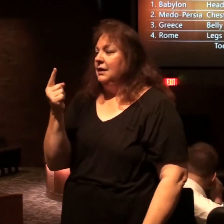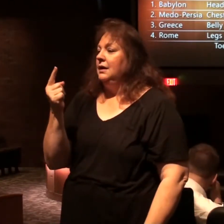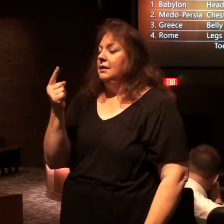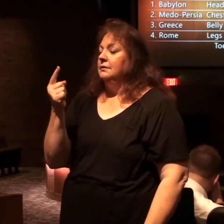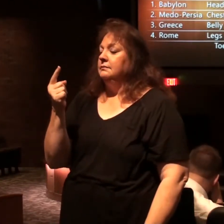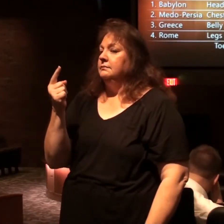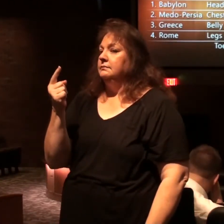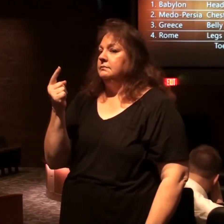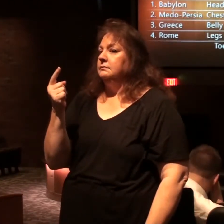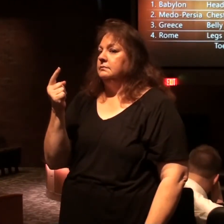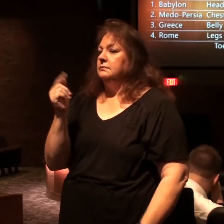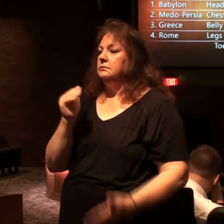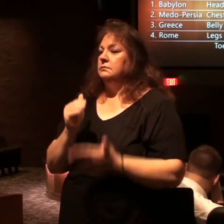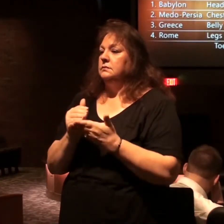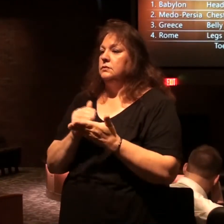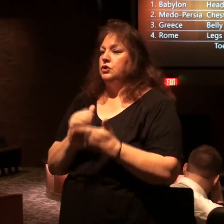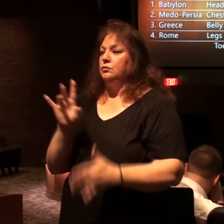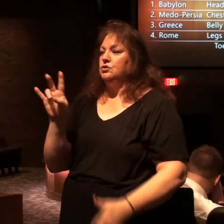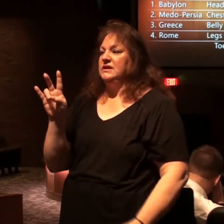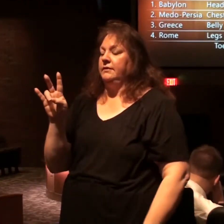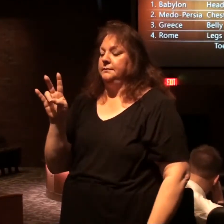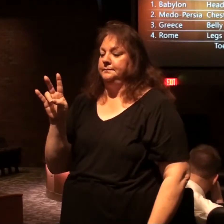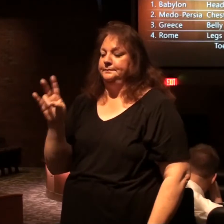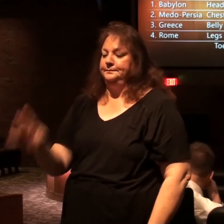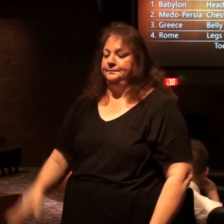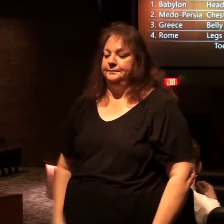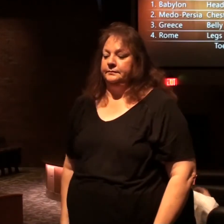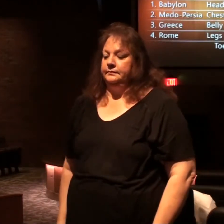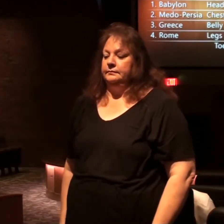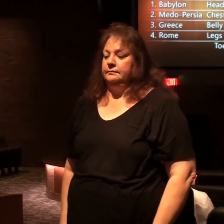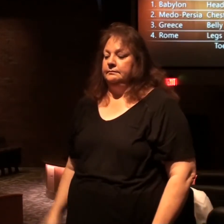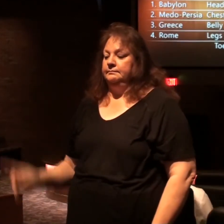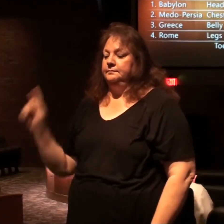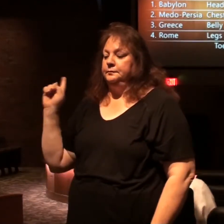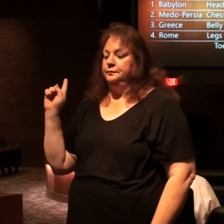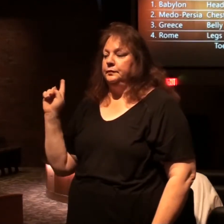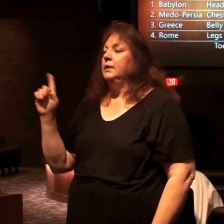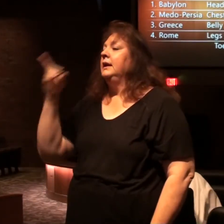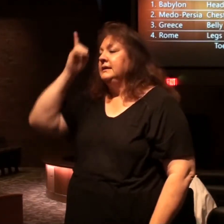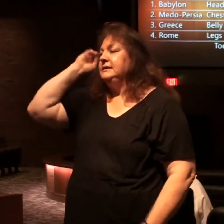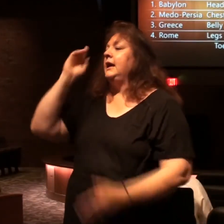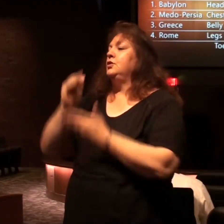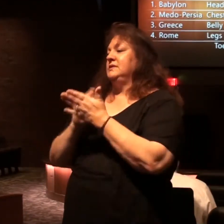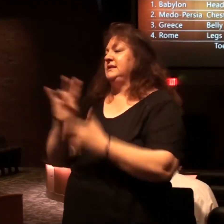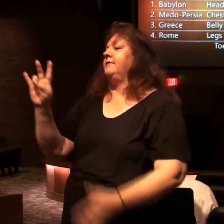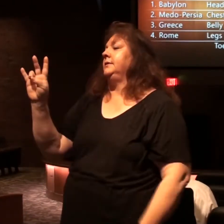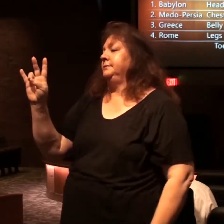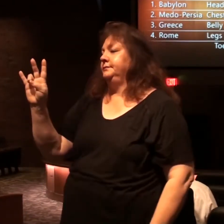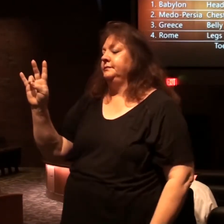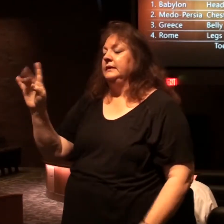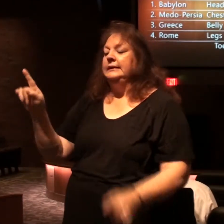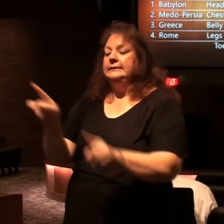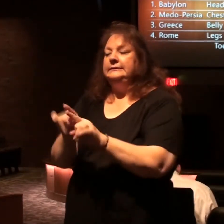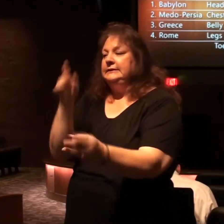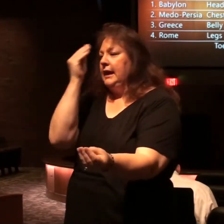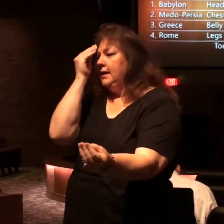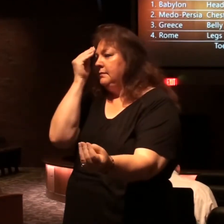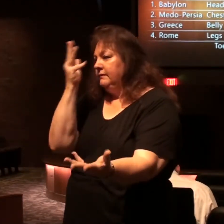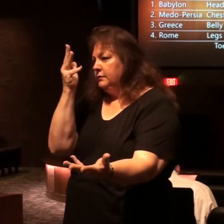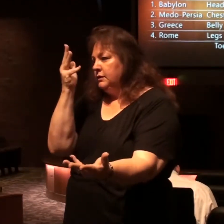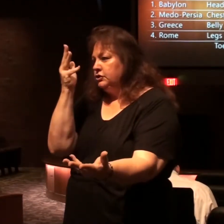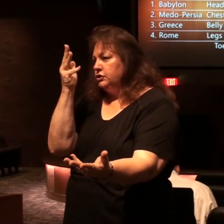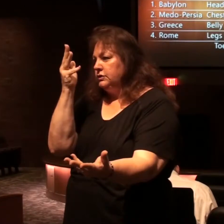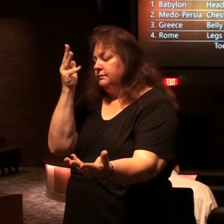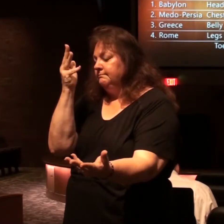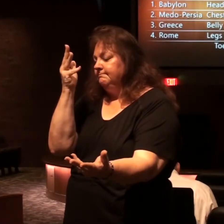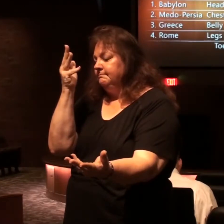to chapter seven and you'll see on the chart we have the same information with a different